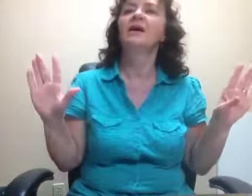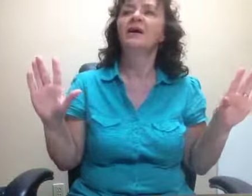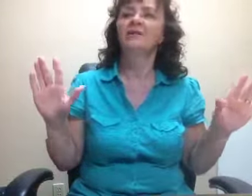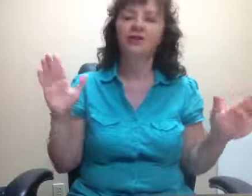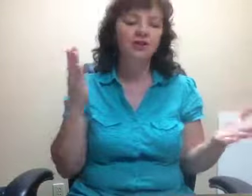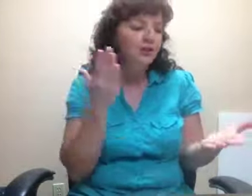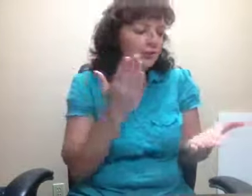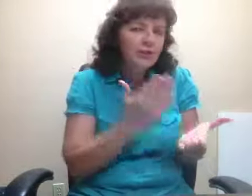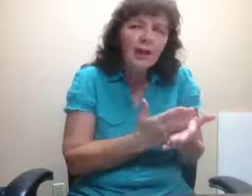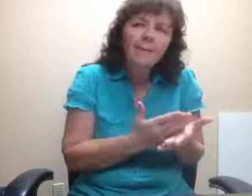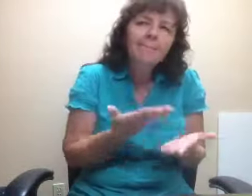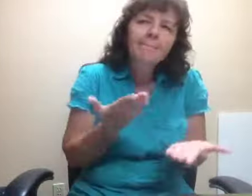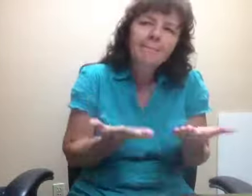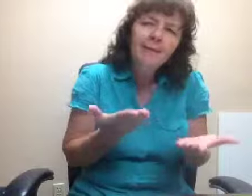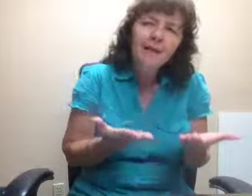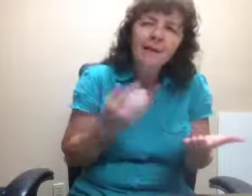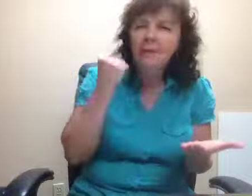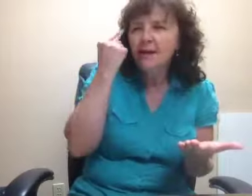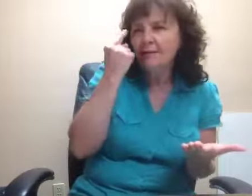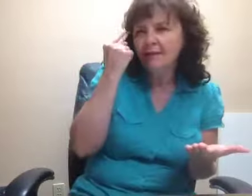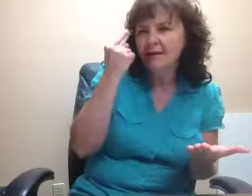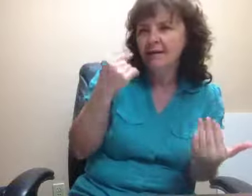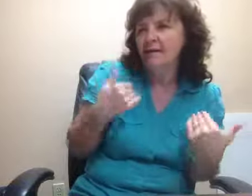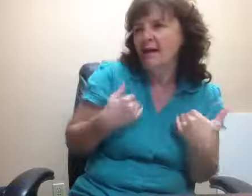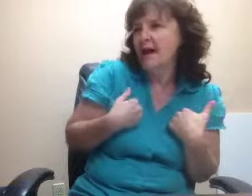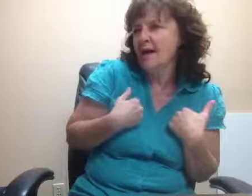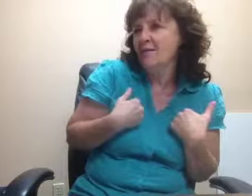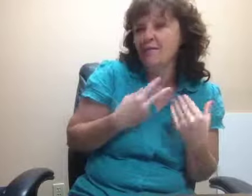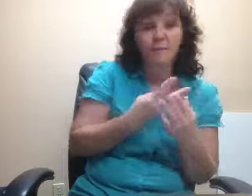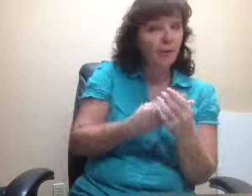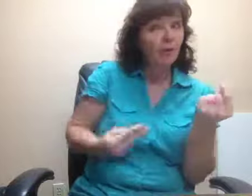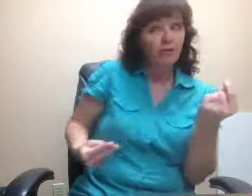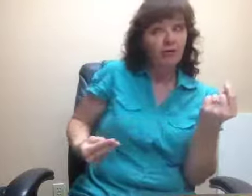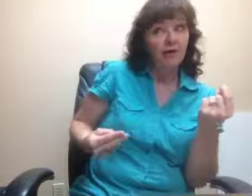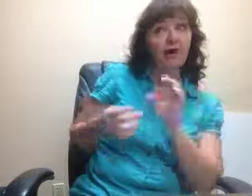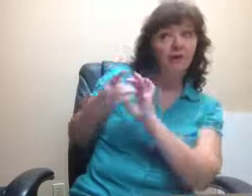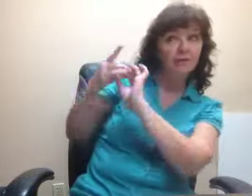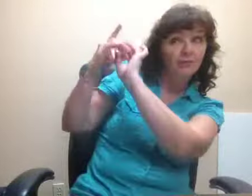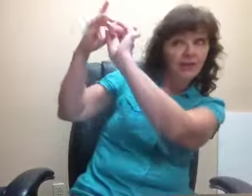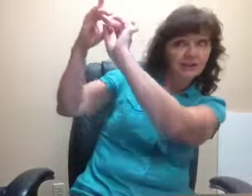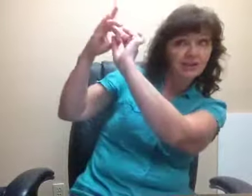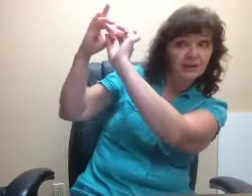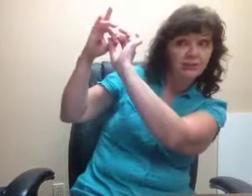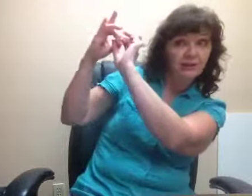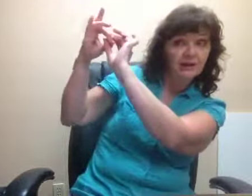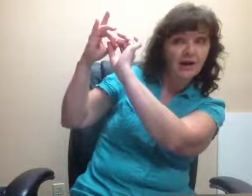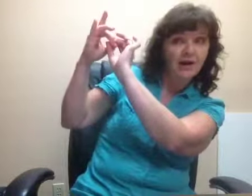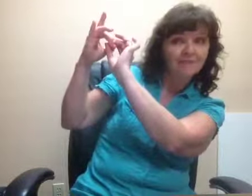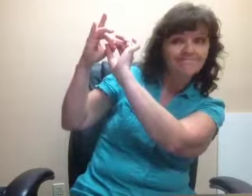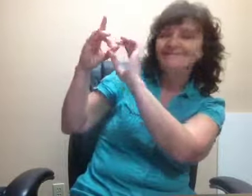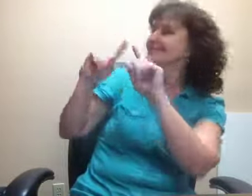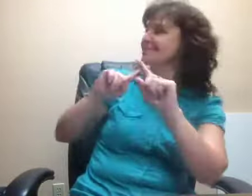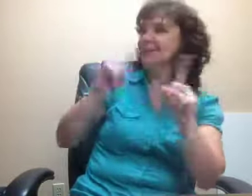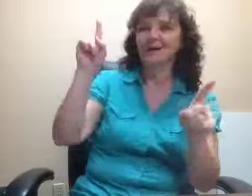Verse 2. Stop. Maybe think. Have both. Relationship with God. But